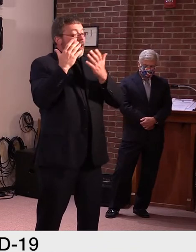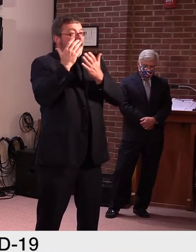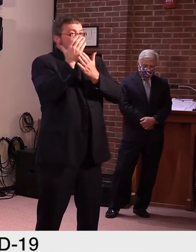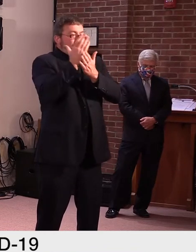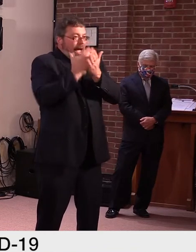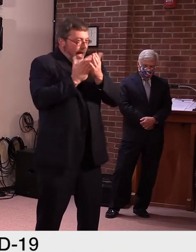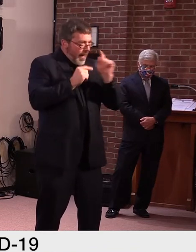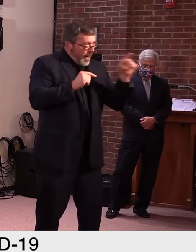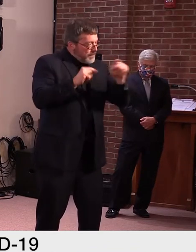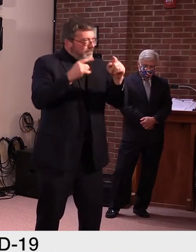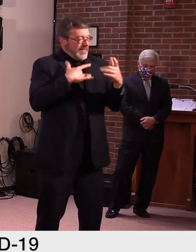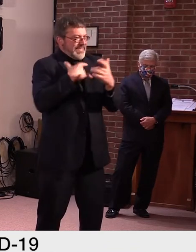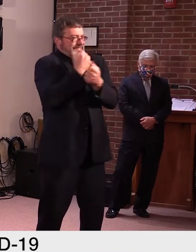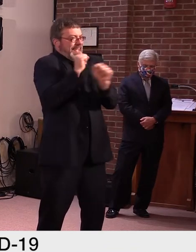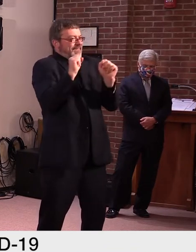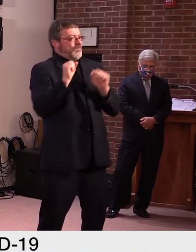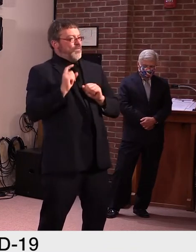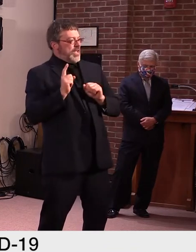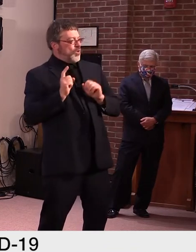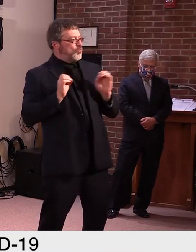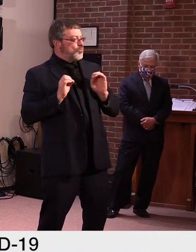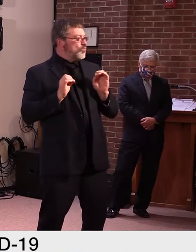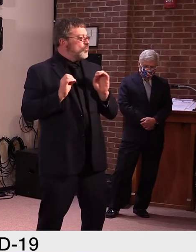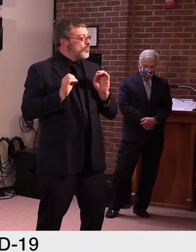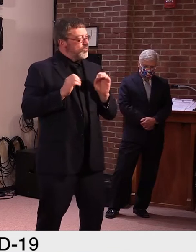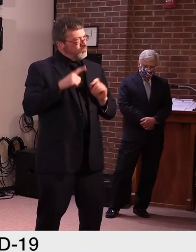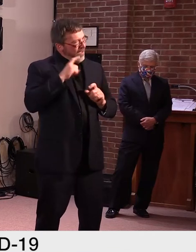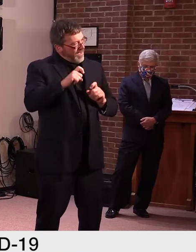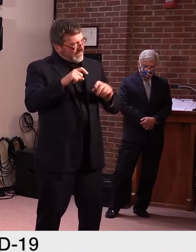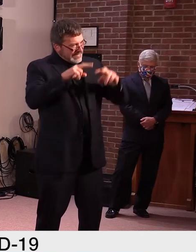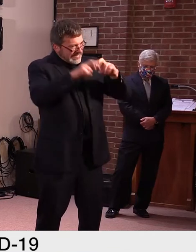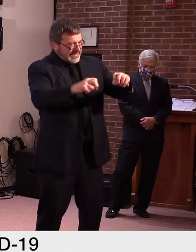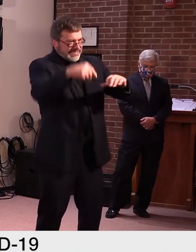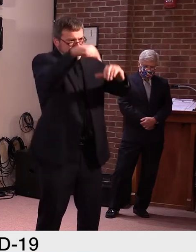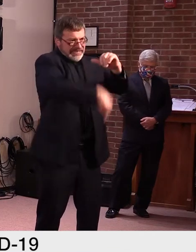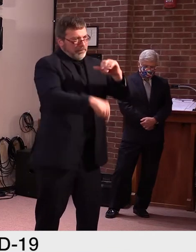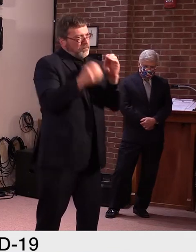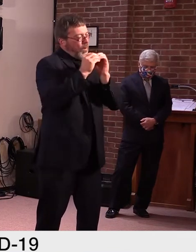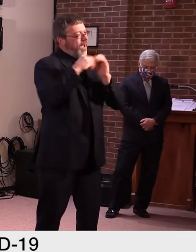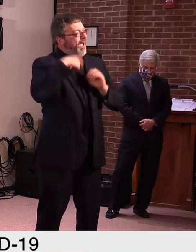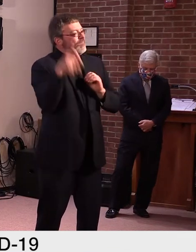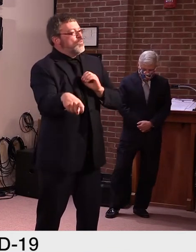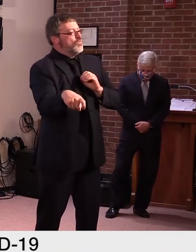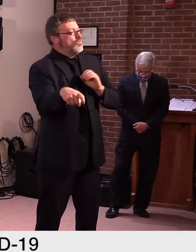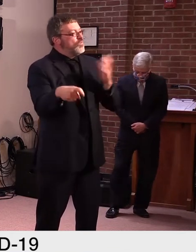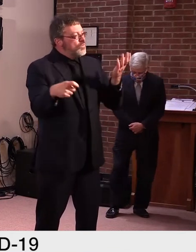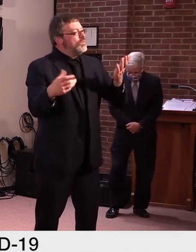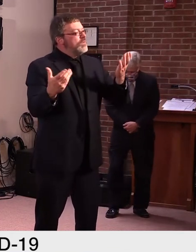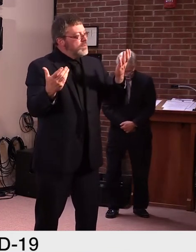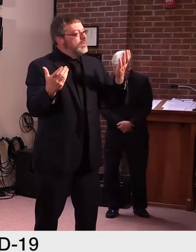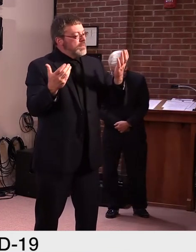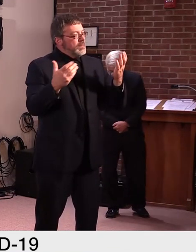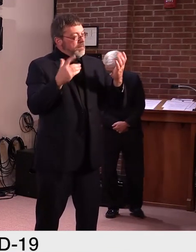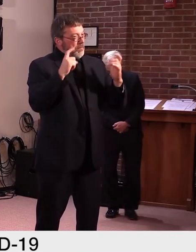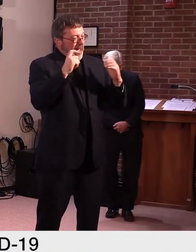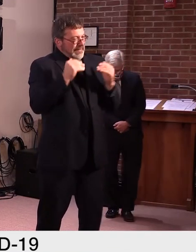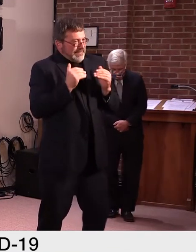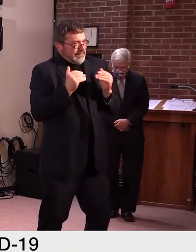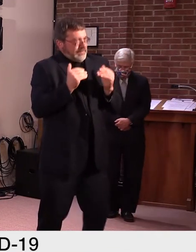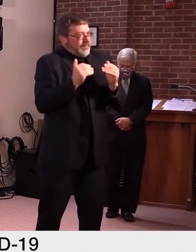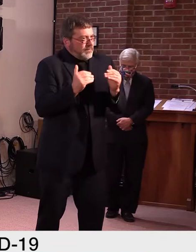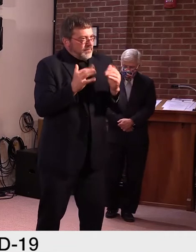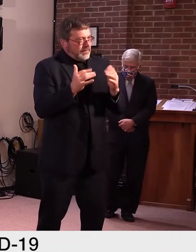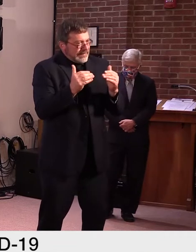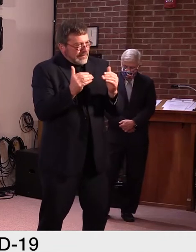uh, that we intended to examine what we call the transition from step two to step three, uh, at the end of this month, um,